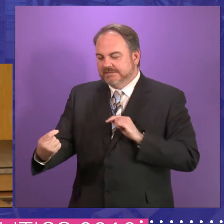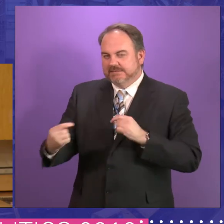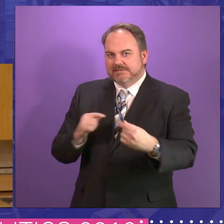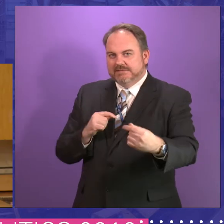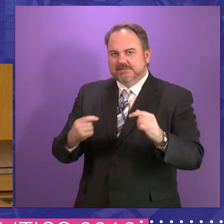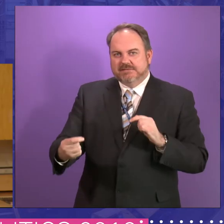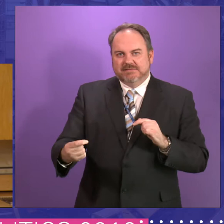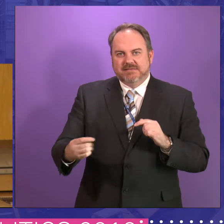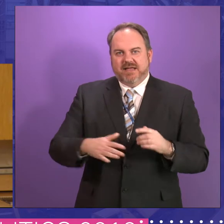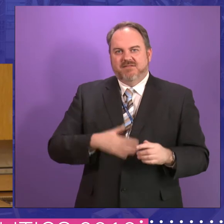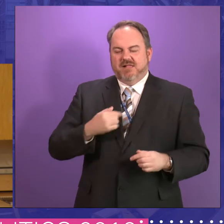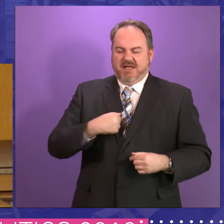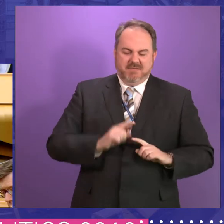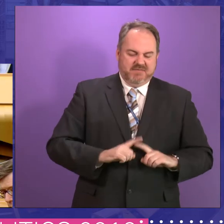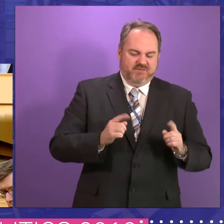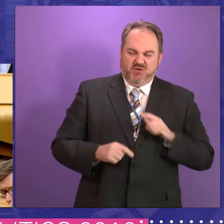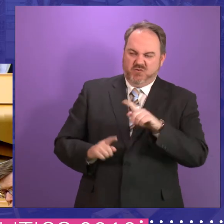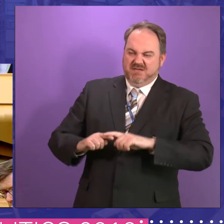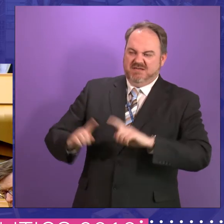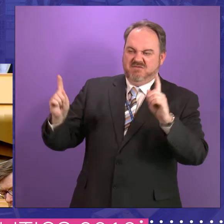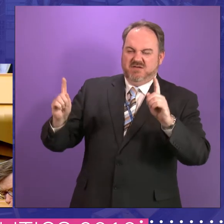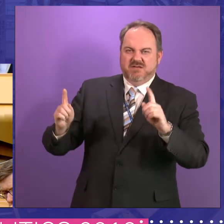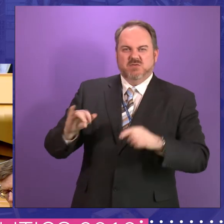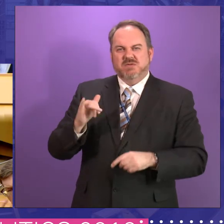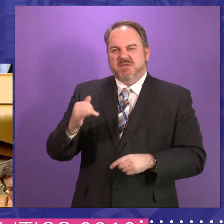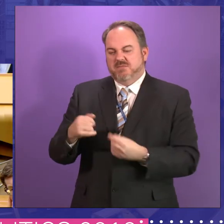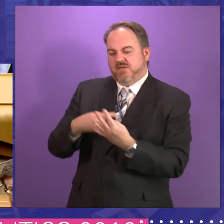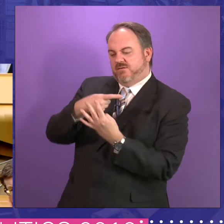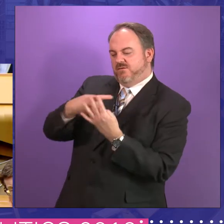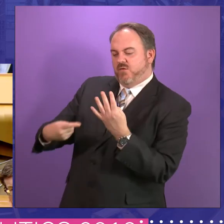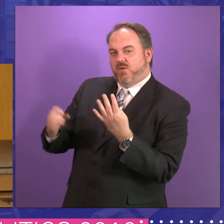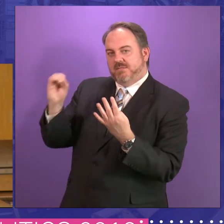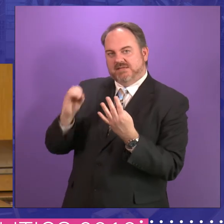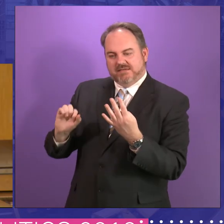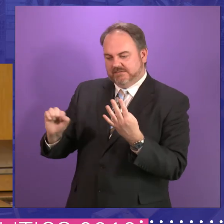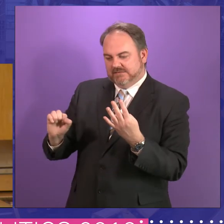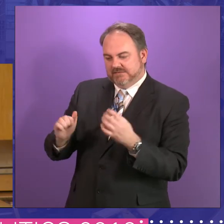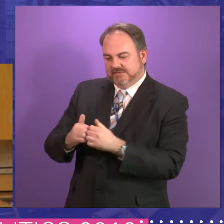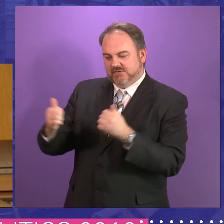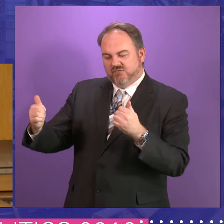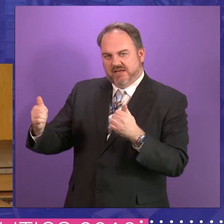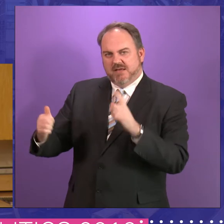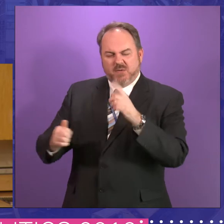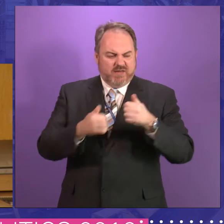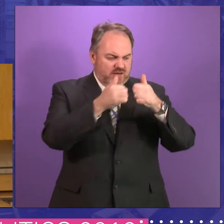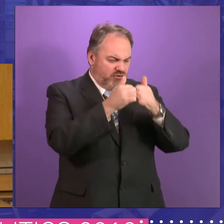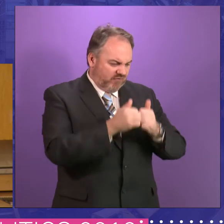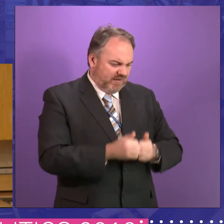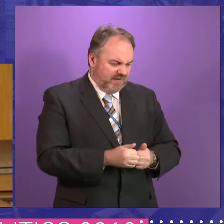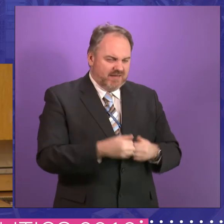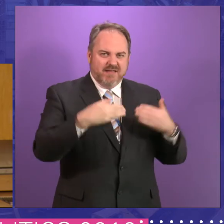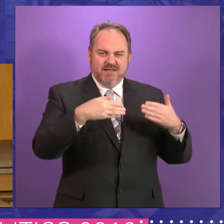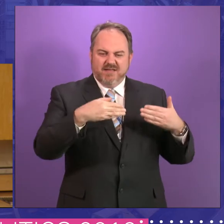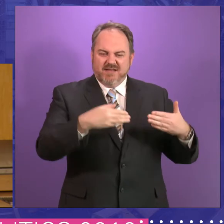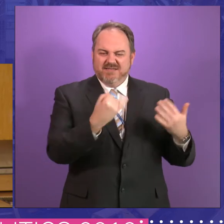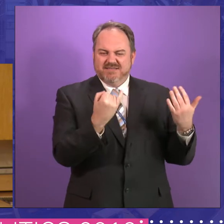politics of difference. So we will fight on the 4%, but we will agree on the 96%. And so therefore, there's